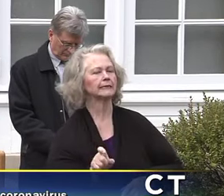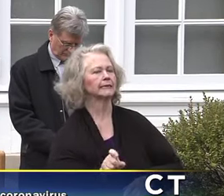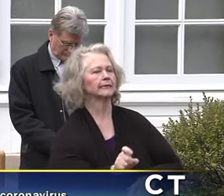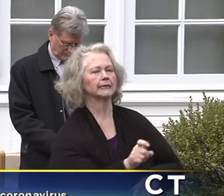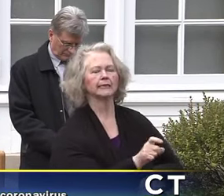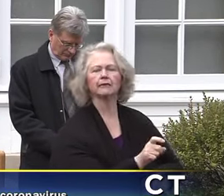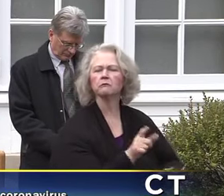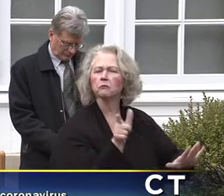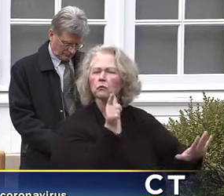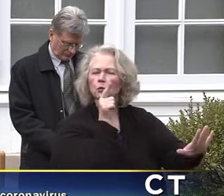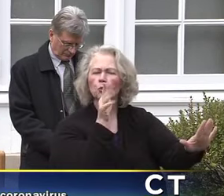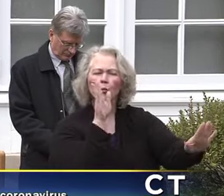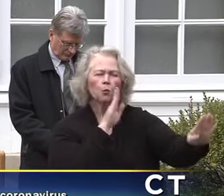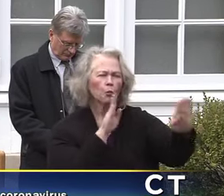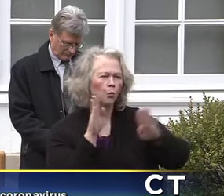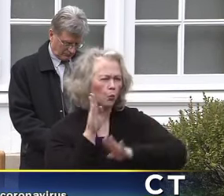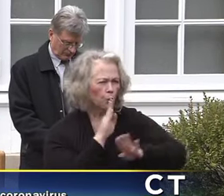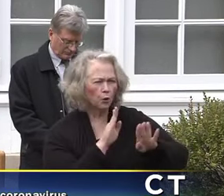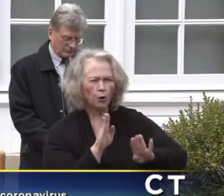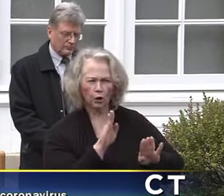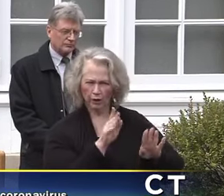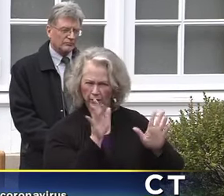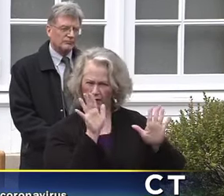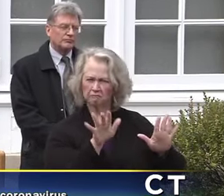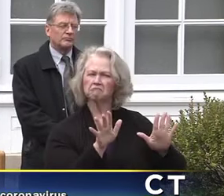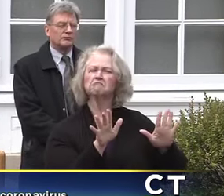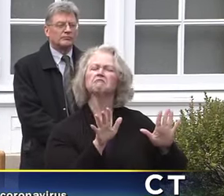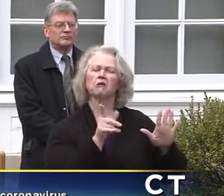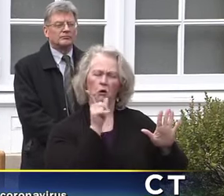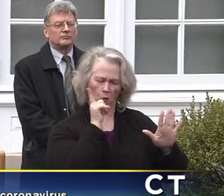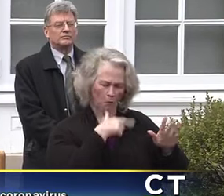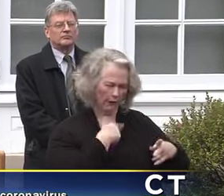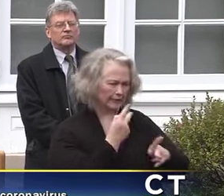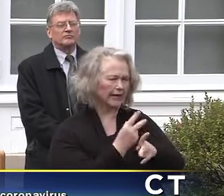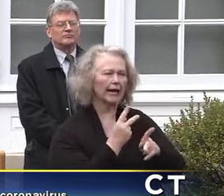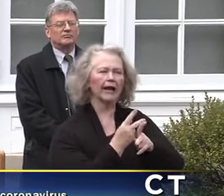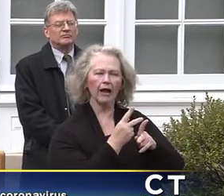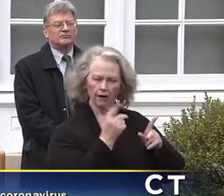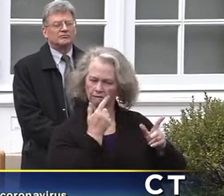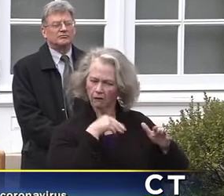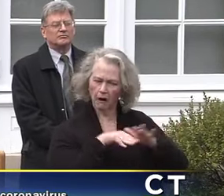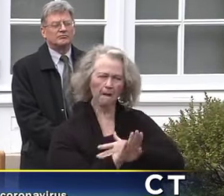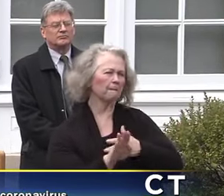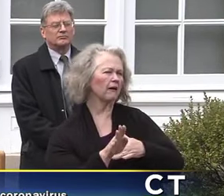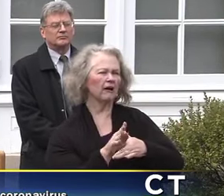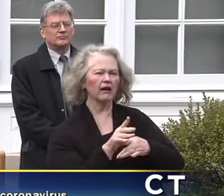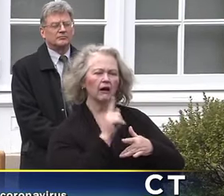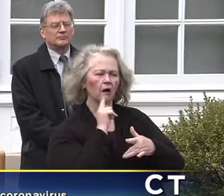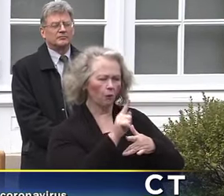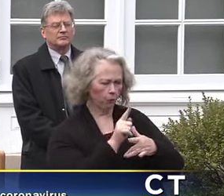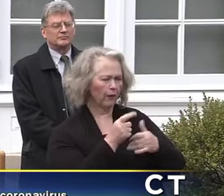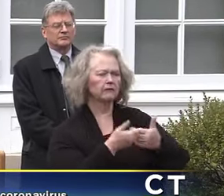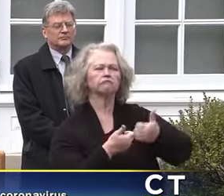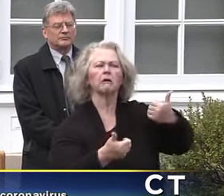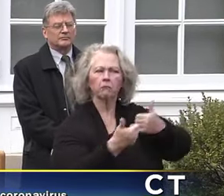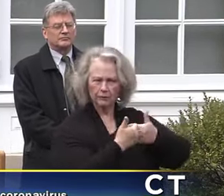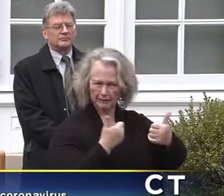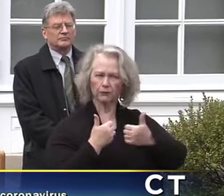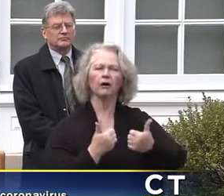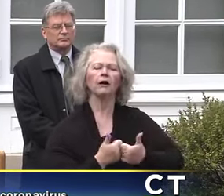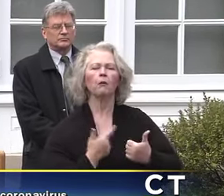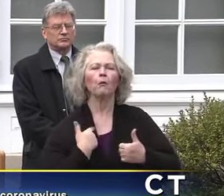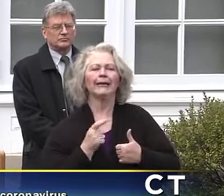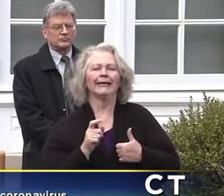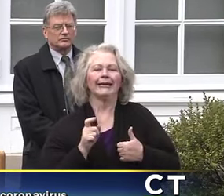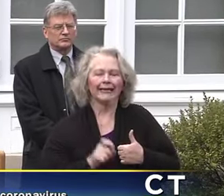worry in terms of, you're totally segregated in terms of distance separation. No worry in terms of COVID. This is a time we need